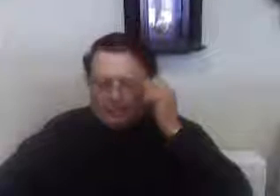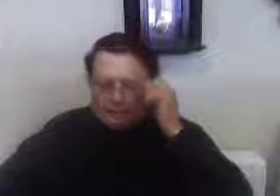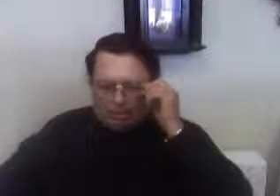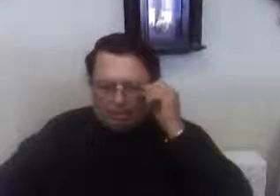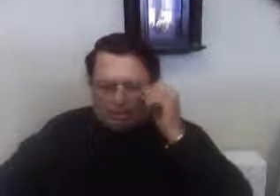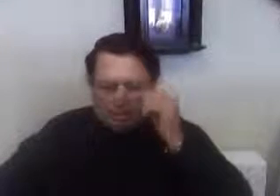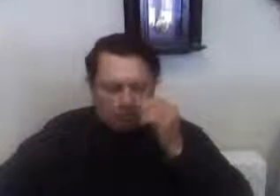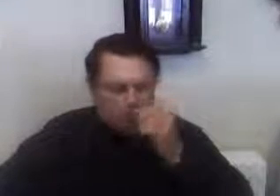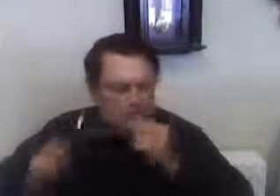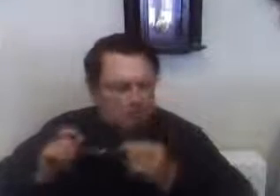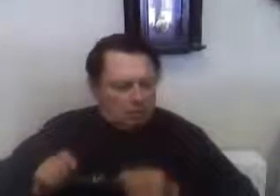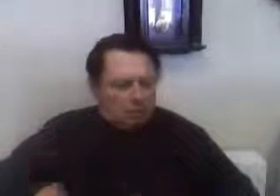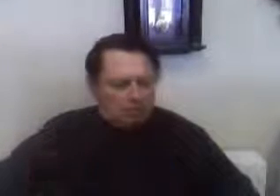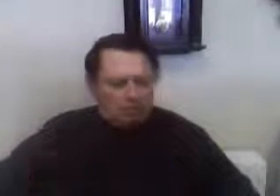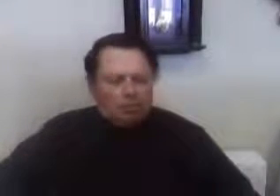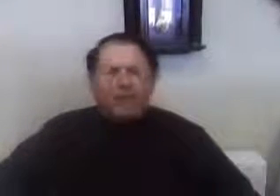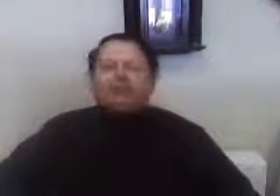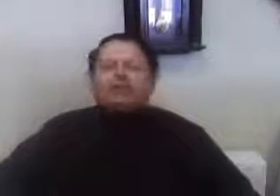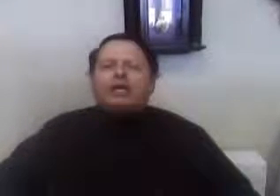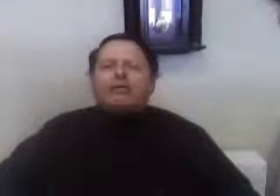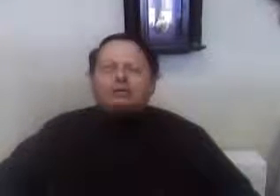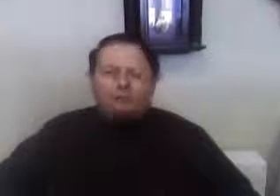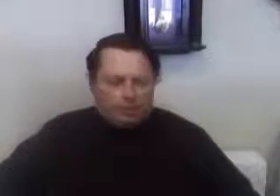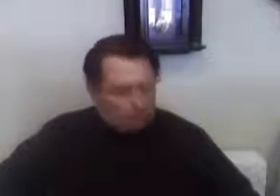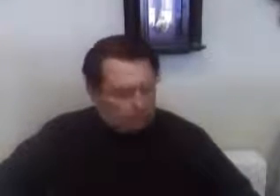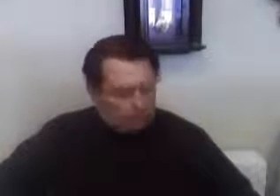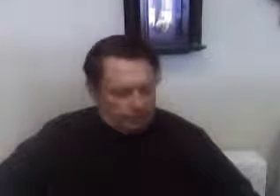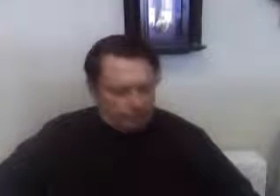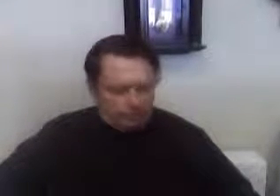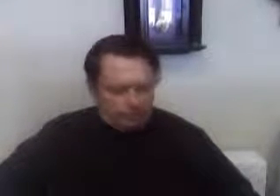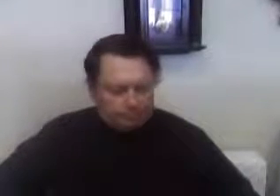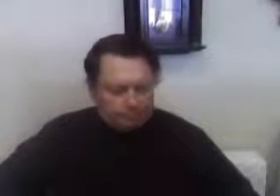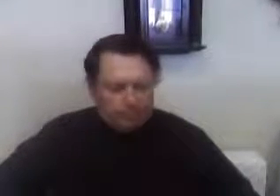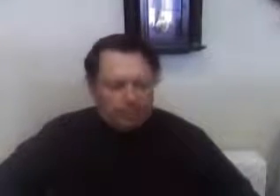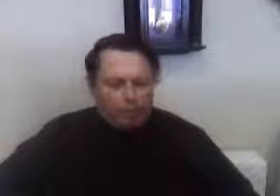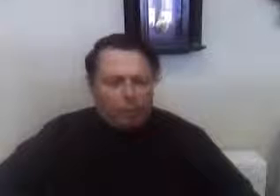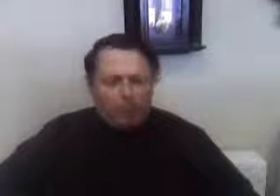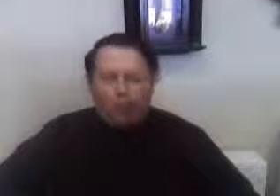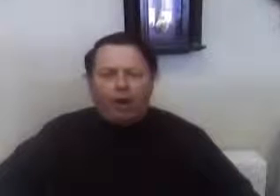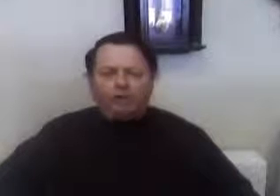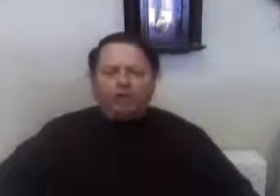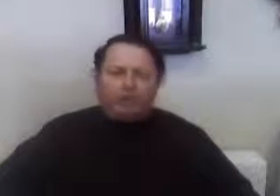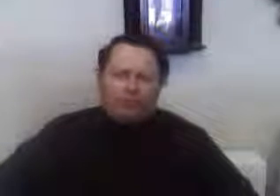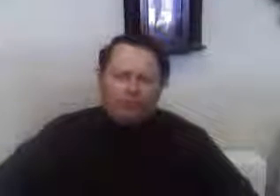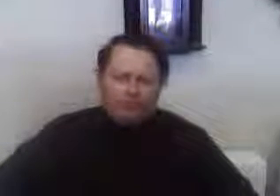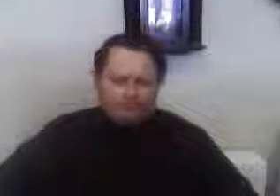Hello, my contiguous constituents, people who I want to vote for me.